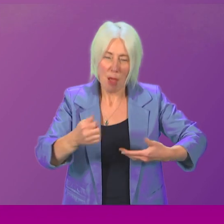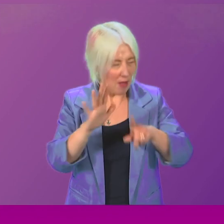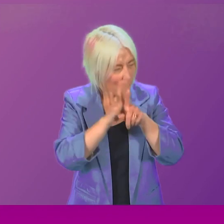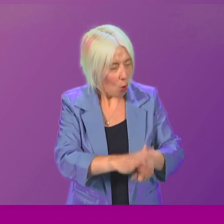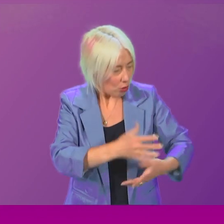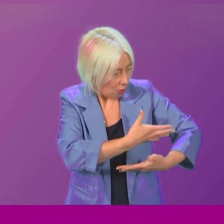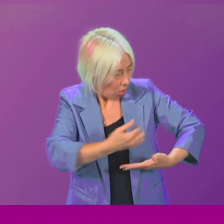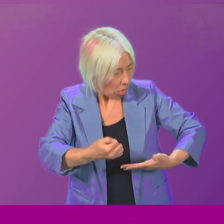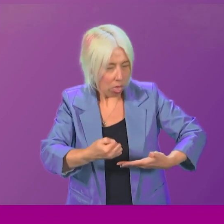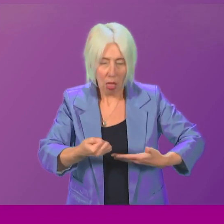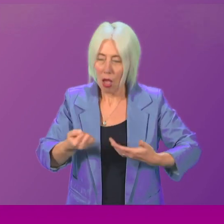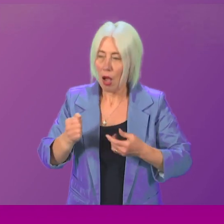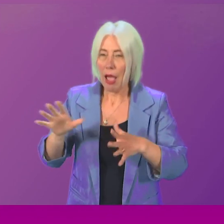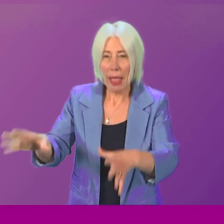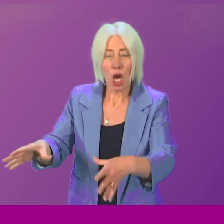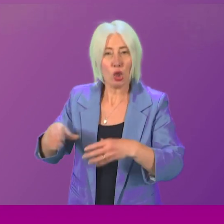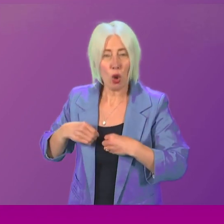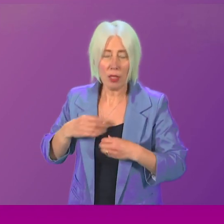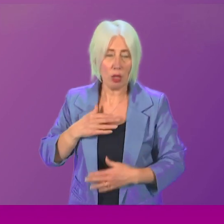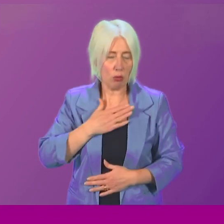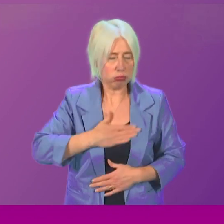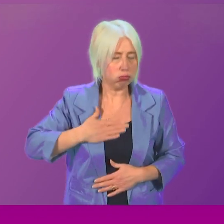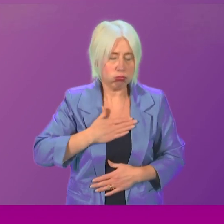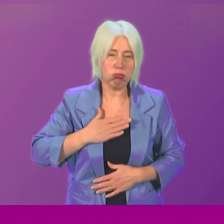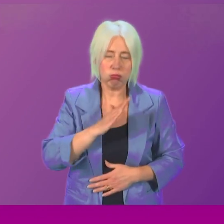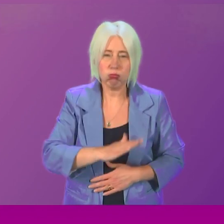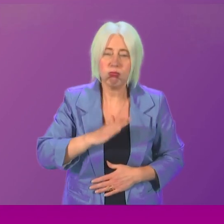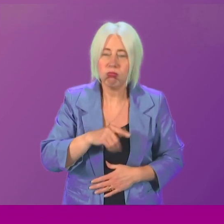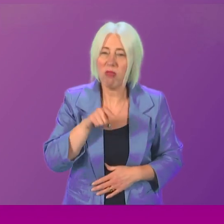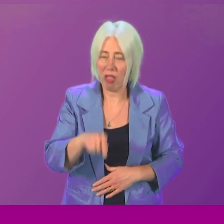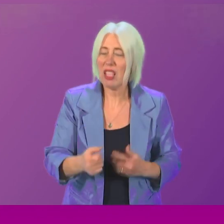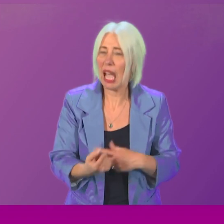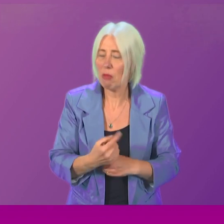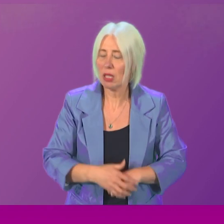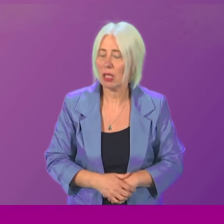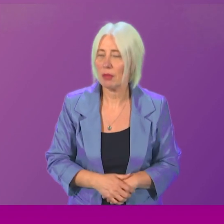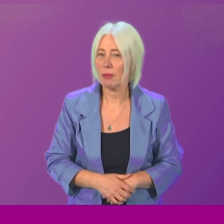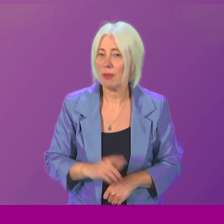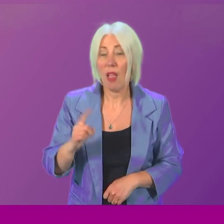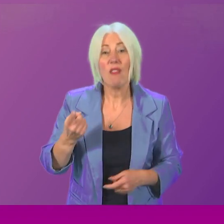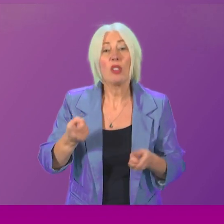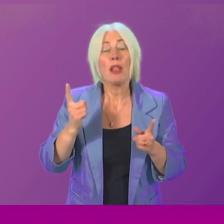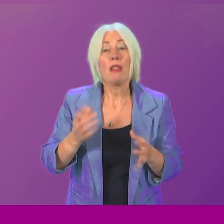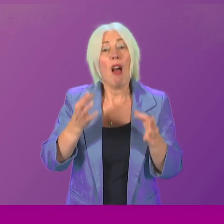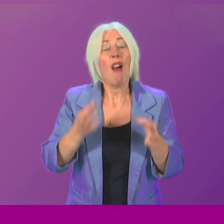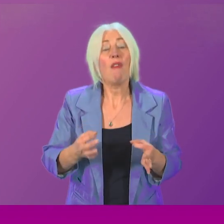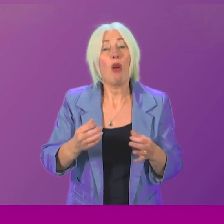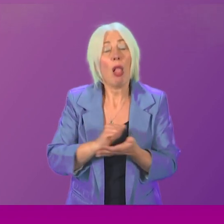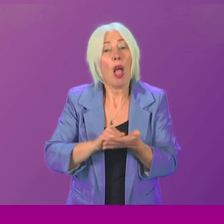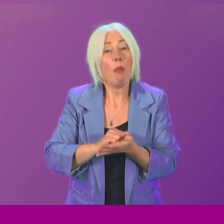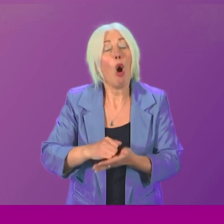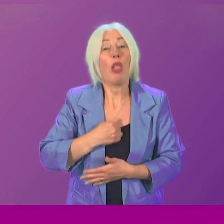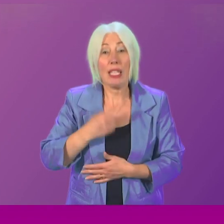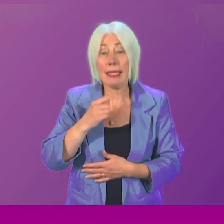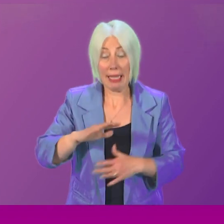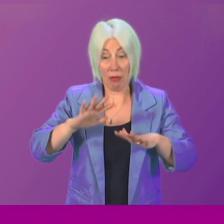and adopted, and I express my sympathy to all those who had to live with this wrong. The First Minister's formal apology acknowledges that the state